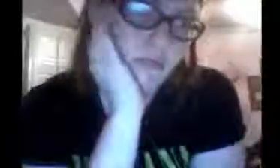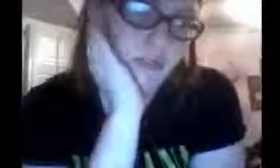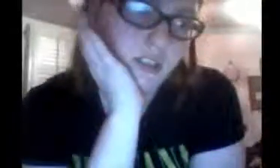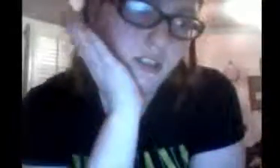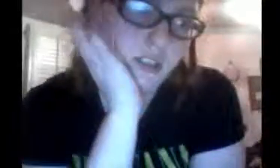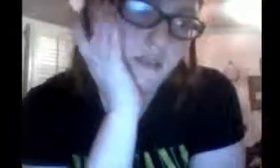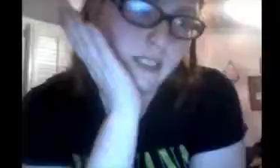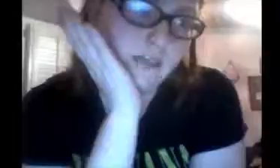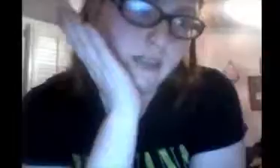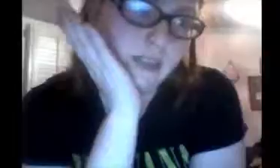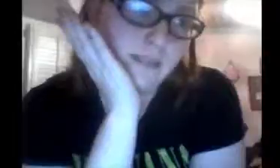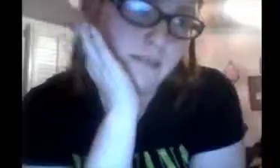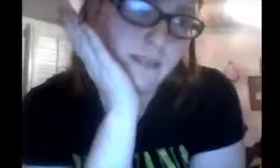I'm stalling for time right at this point.